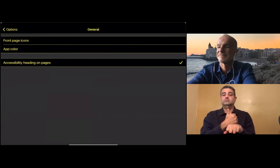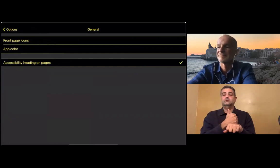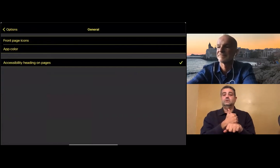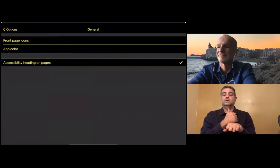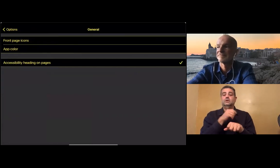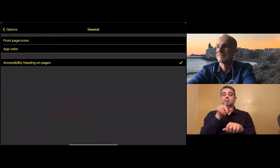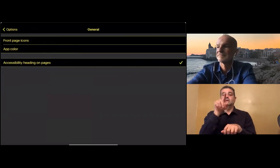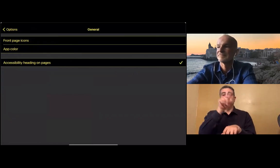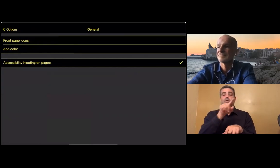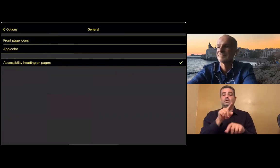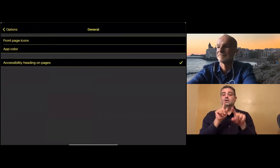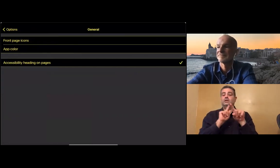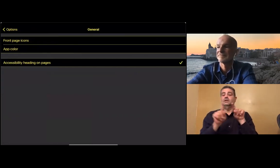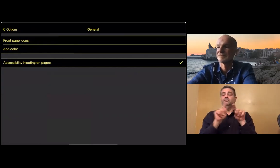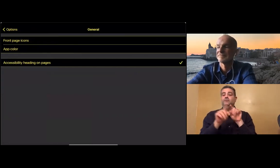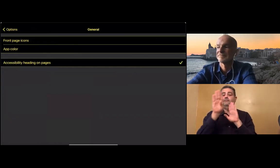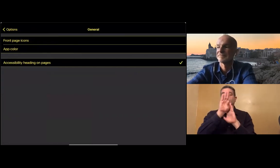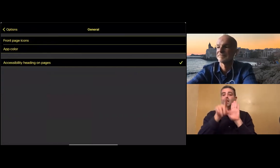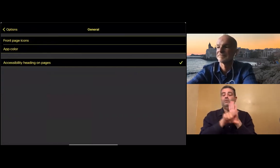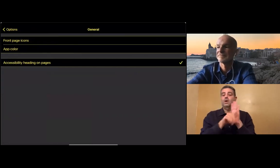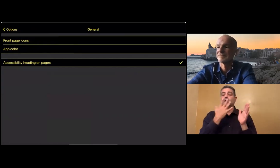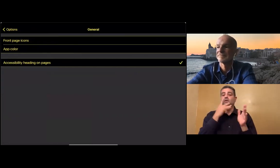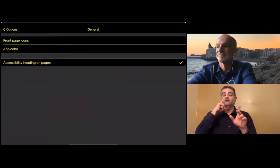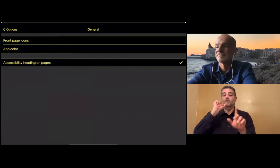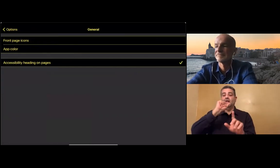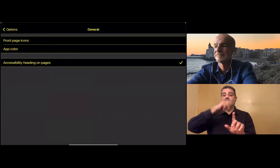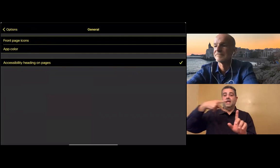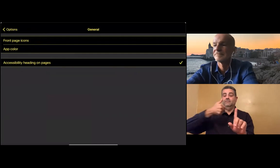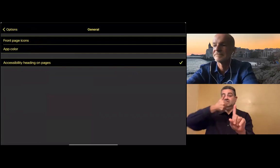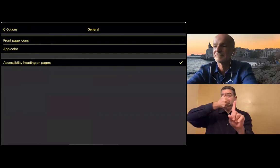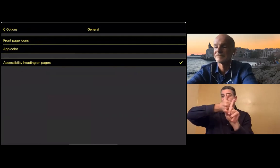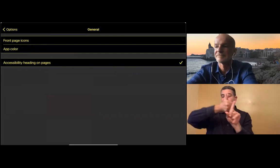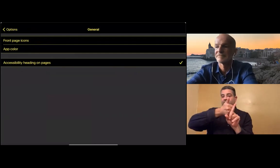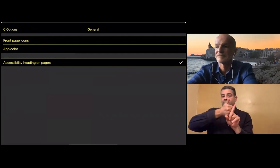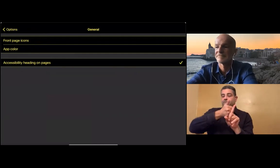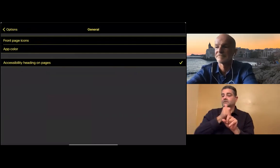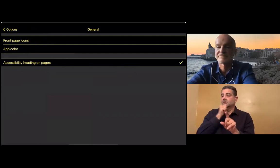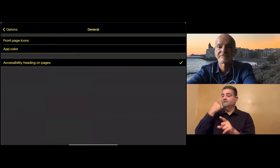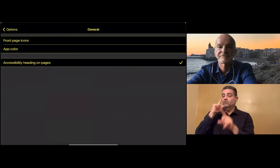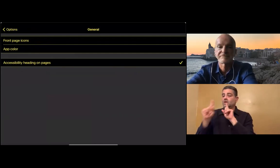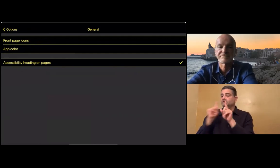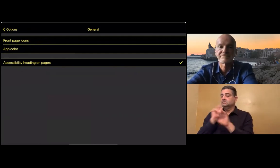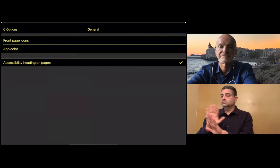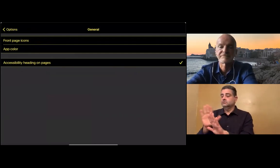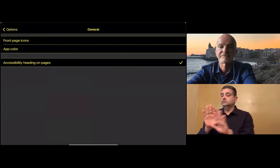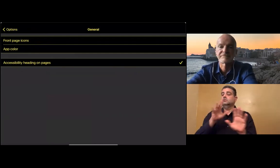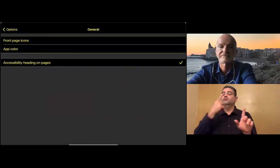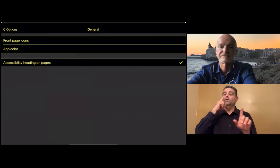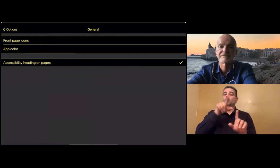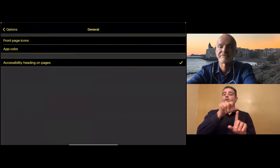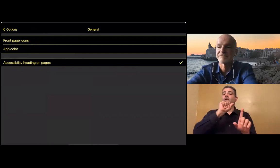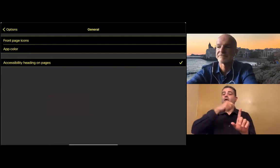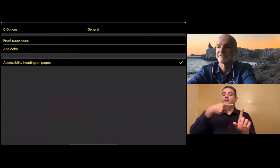In the general category, it gives you the option for